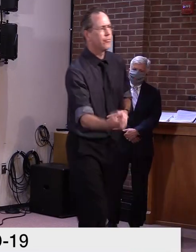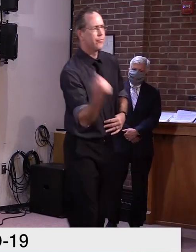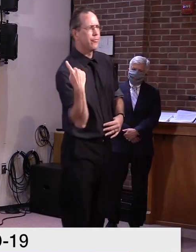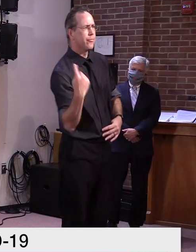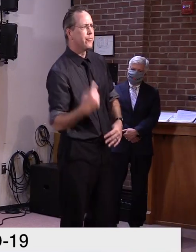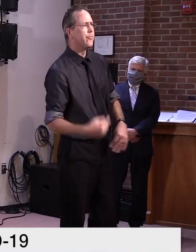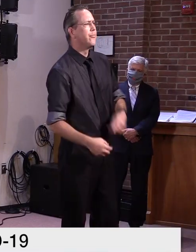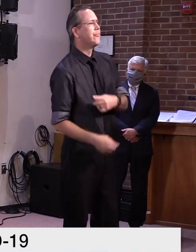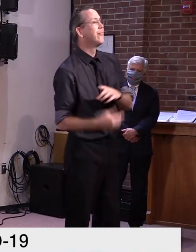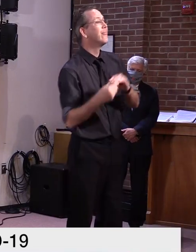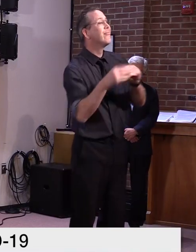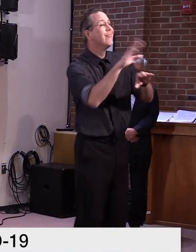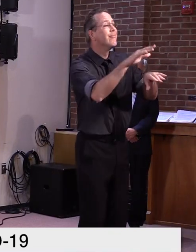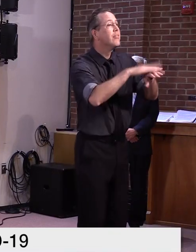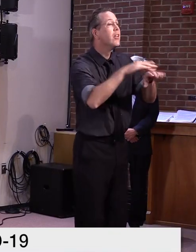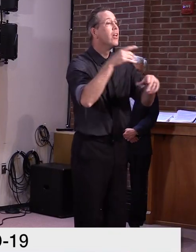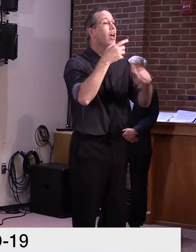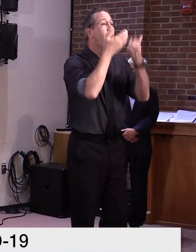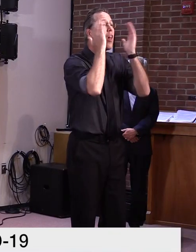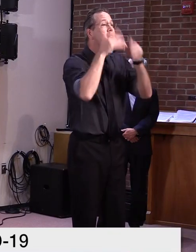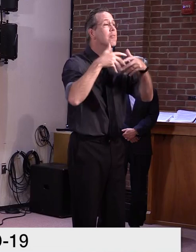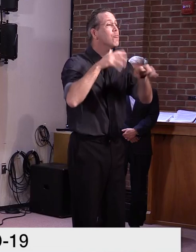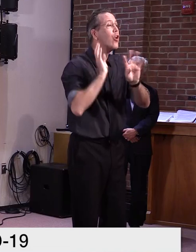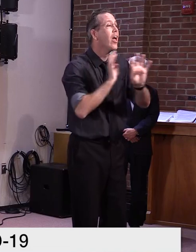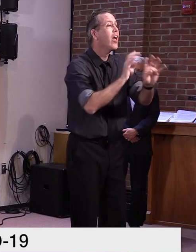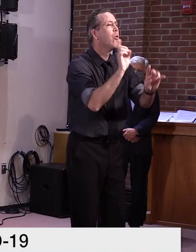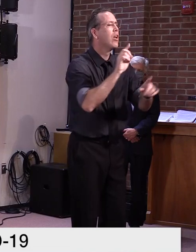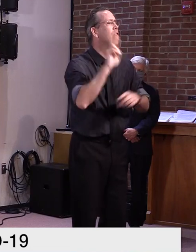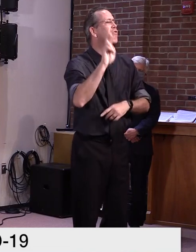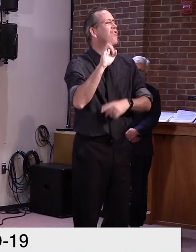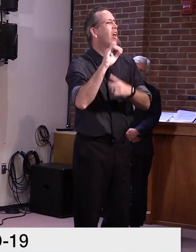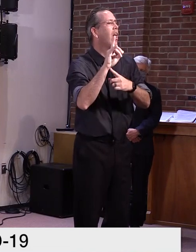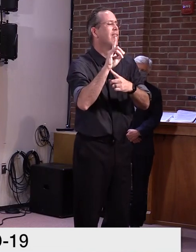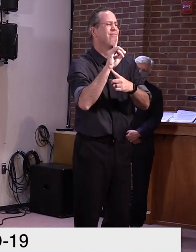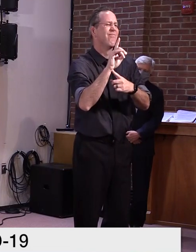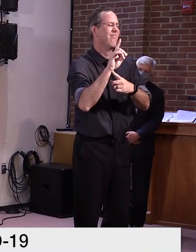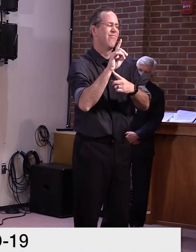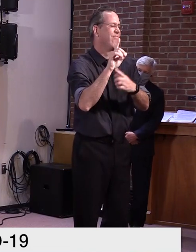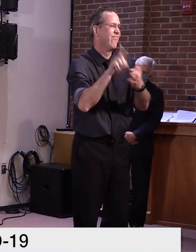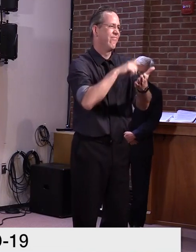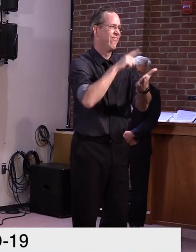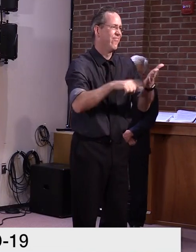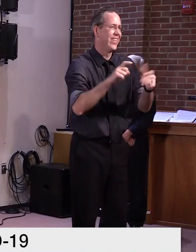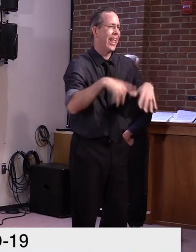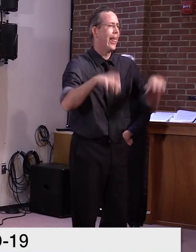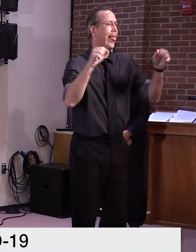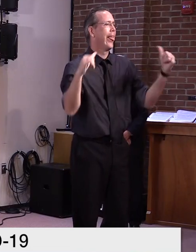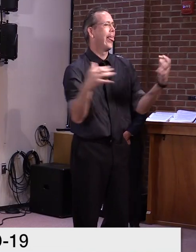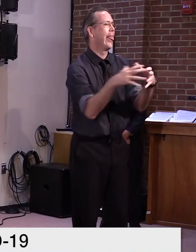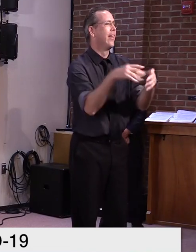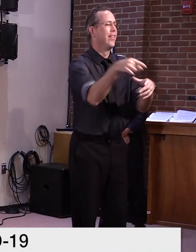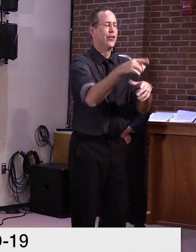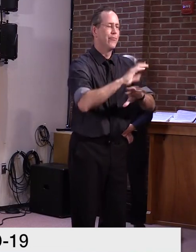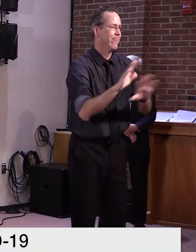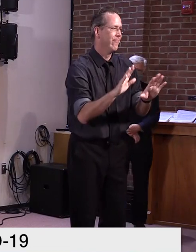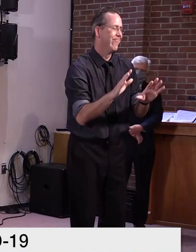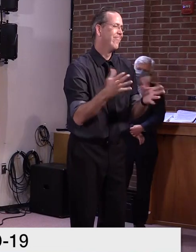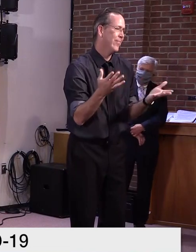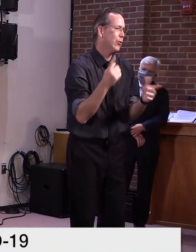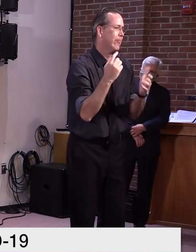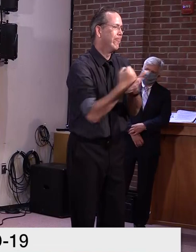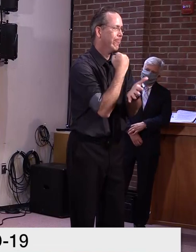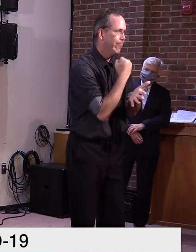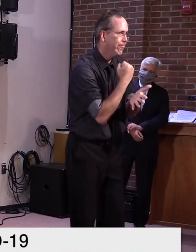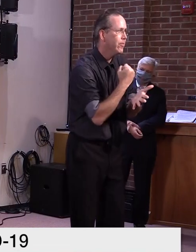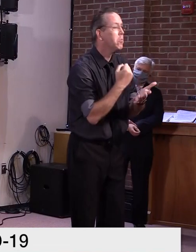as well or canceled for this year, which is, uh, the largest, uh, parade for those who haven't seen it, uh, should at some point, but it's